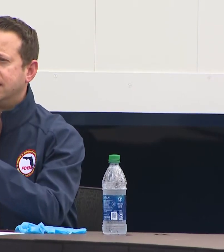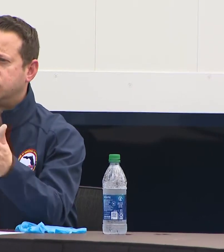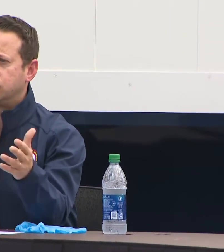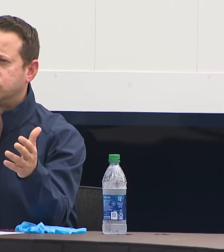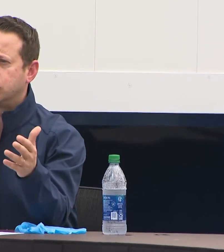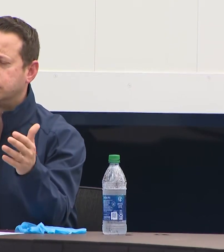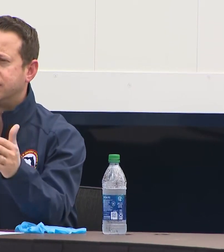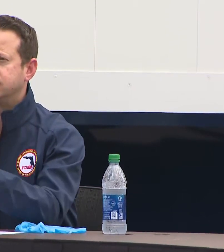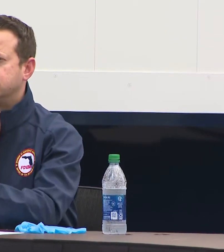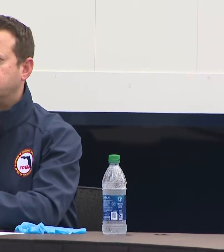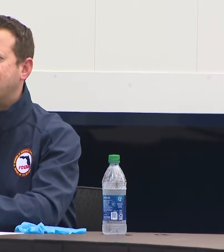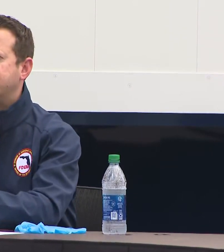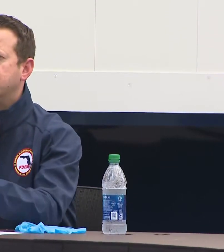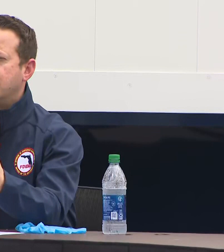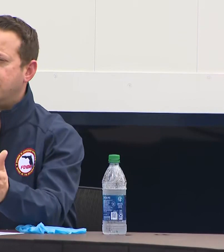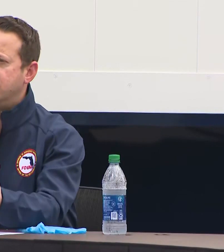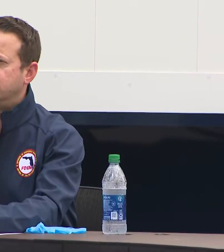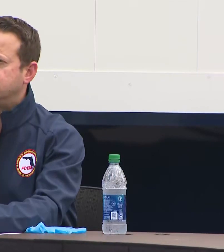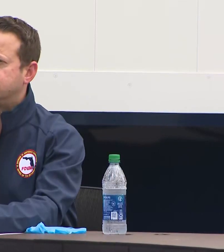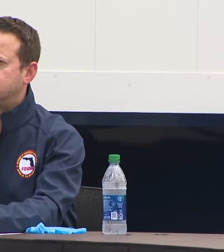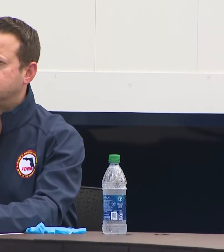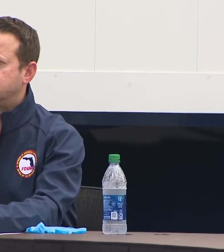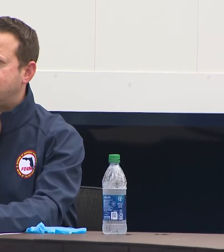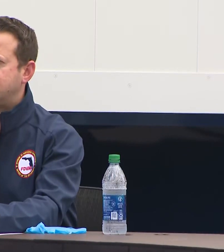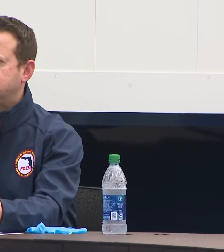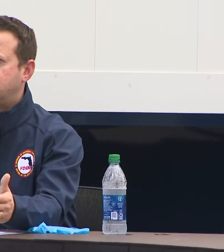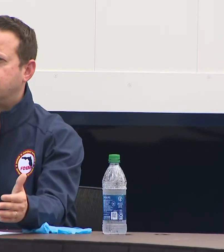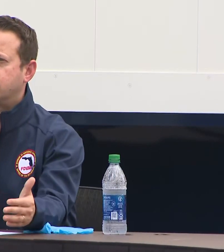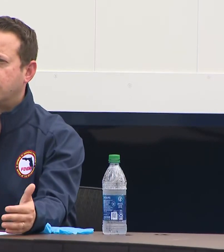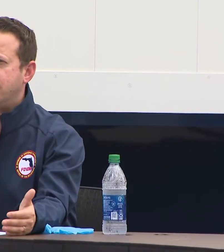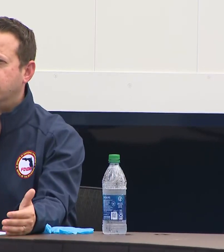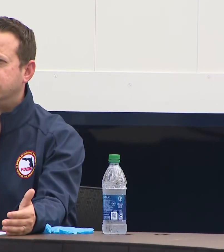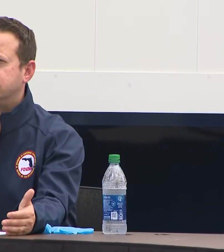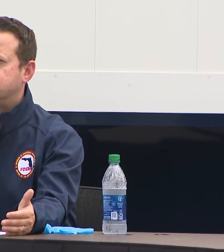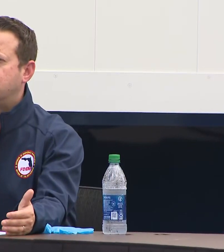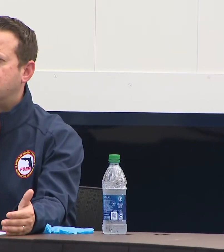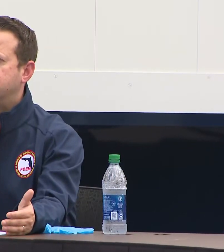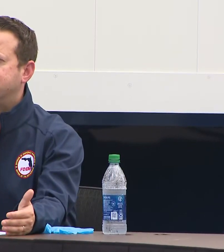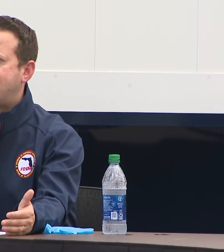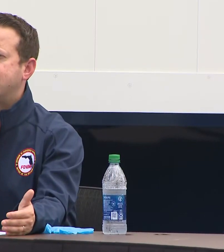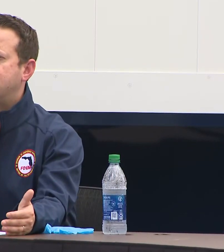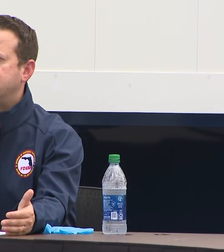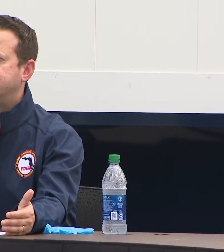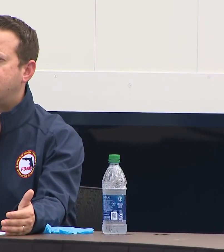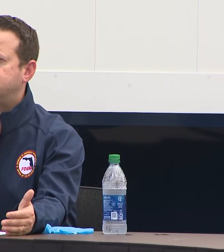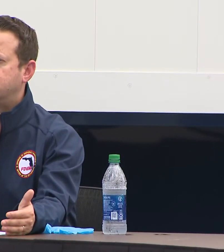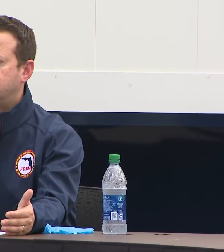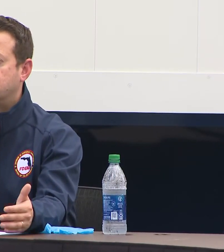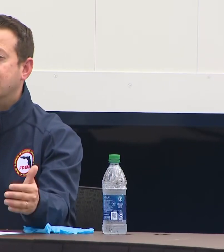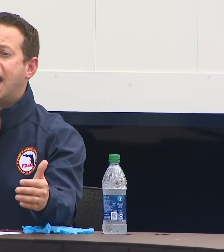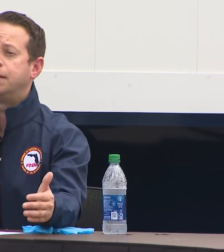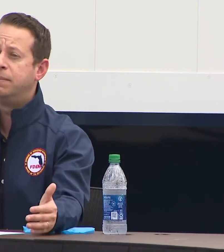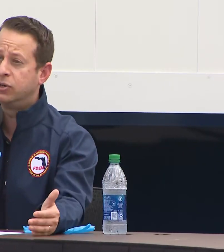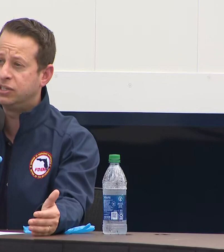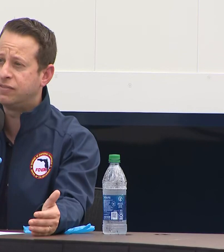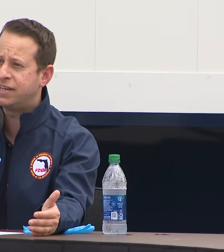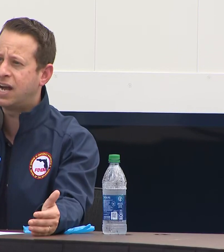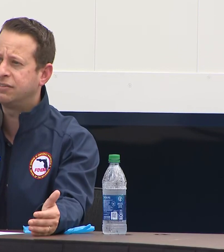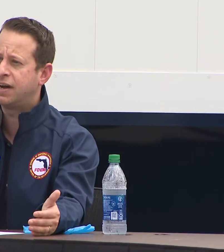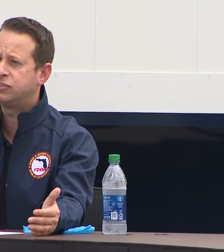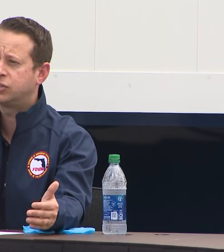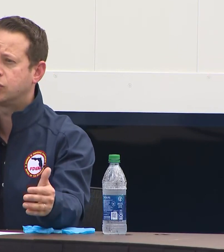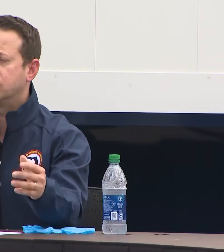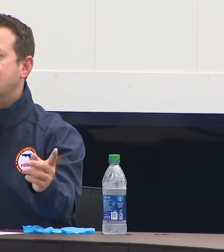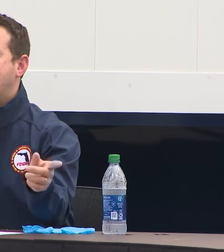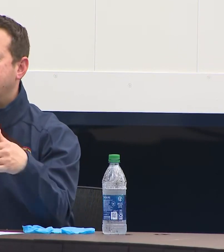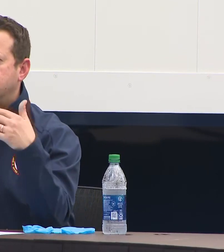used in certain circumstances. So we have millions of surgical masks on order, millions of KN95s on order, and millions of